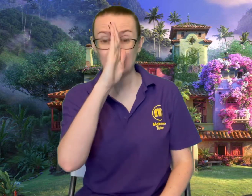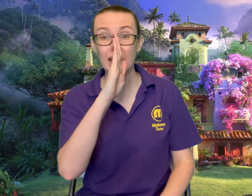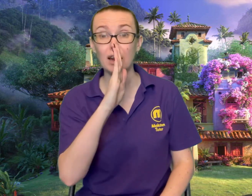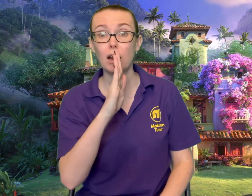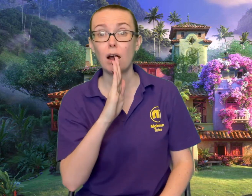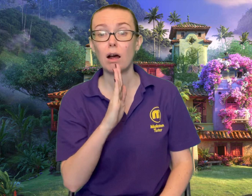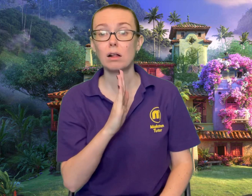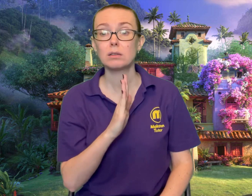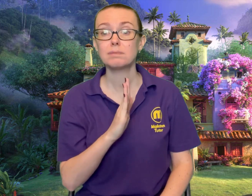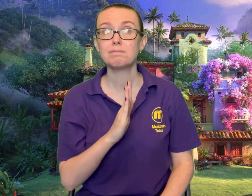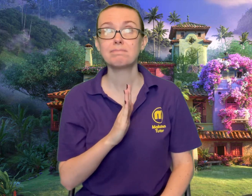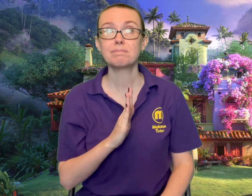at all